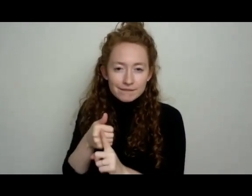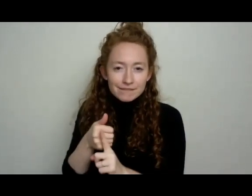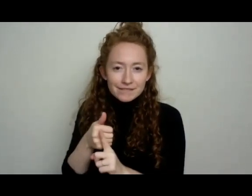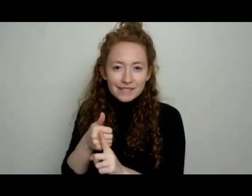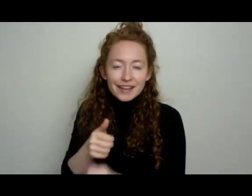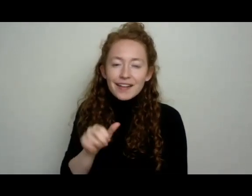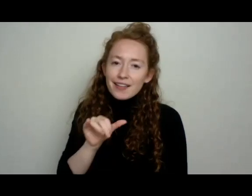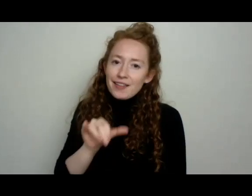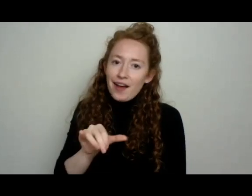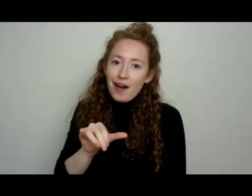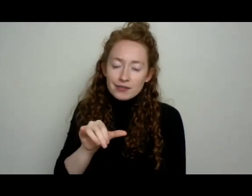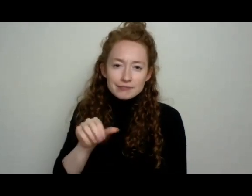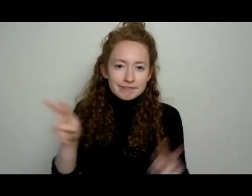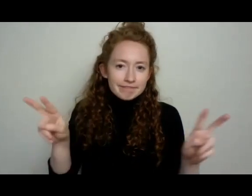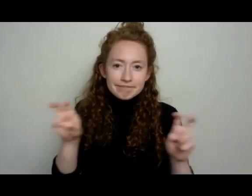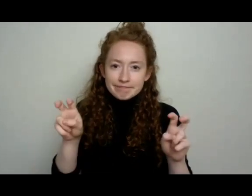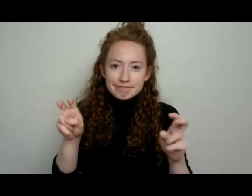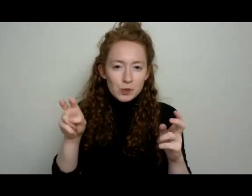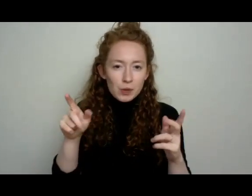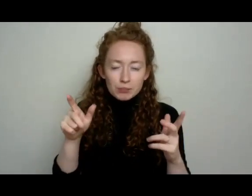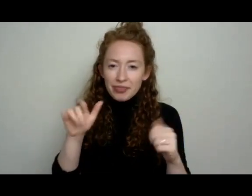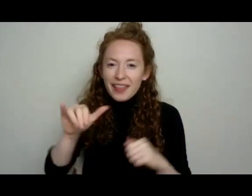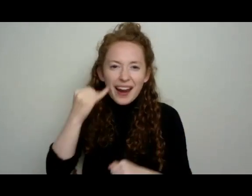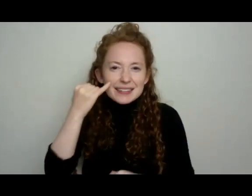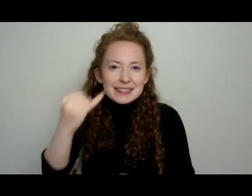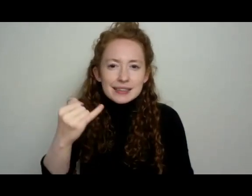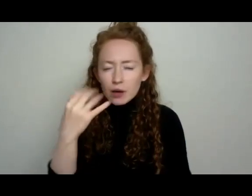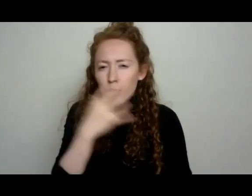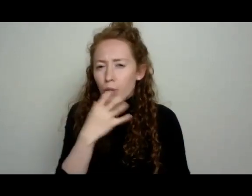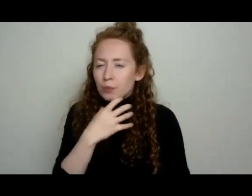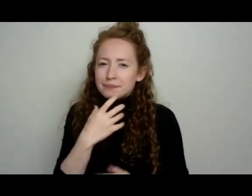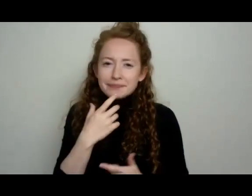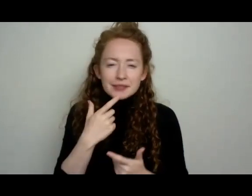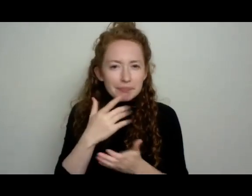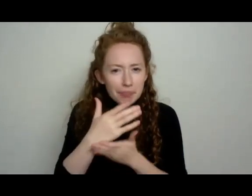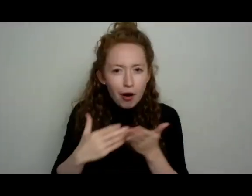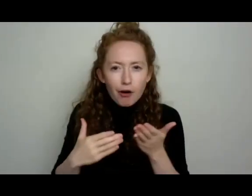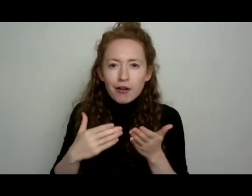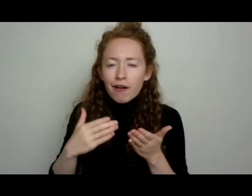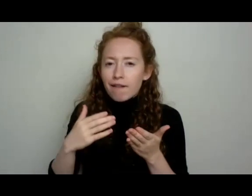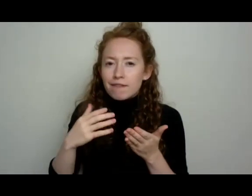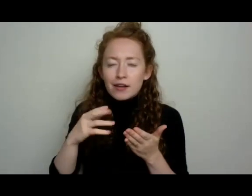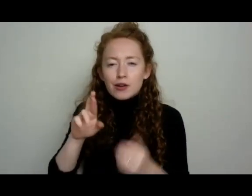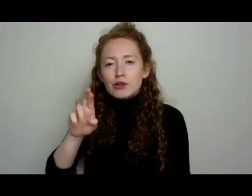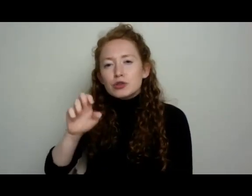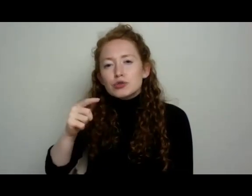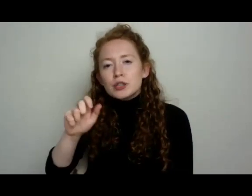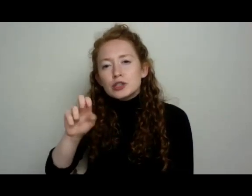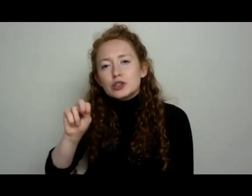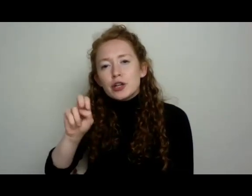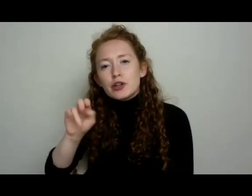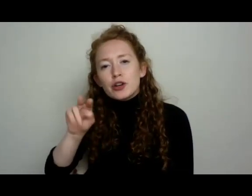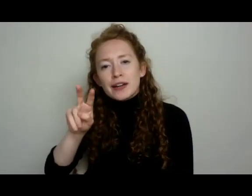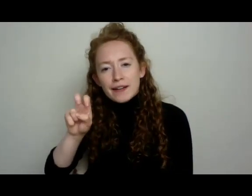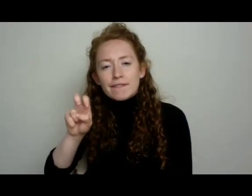such a vital tenant of organic regenerative of agriculture that's actually going to feed us and not just